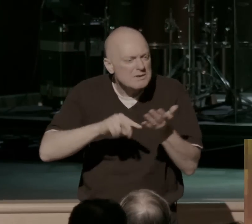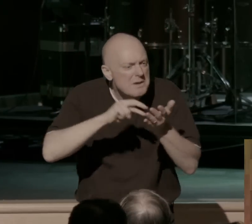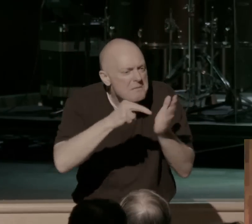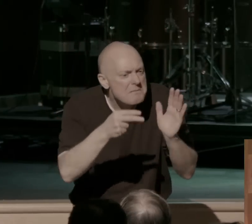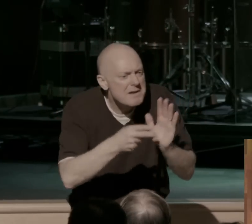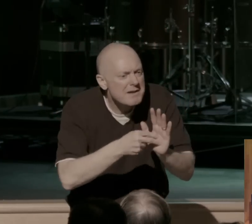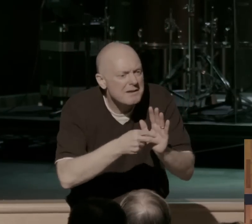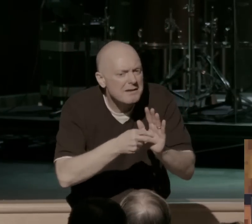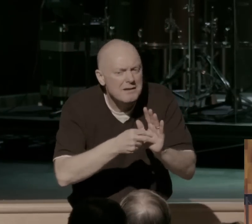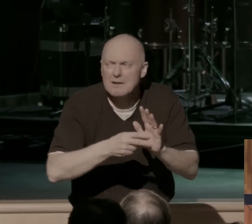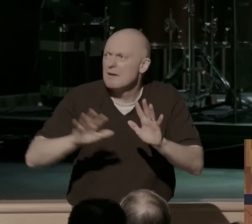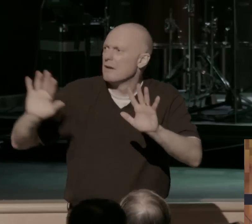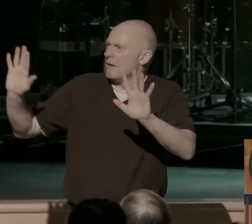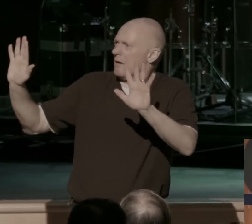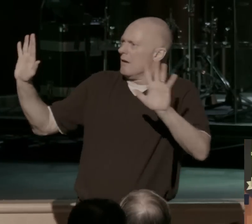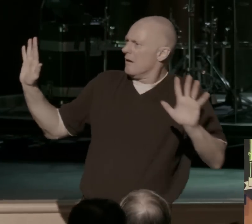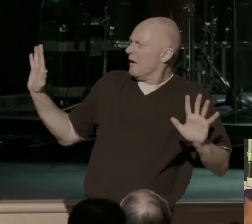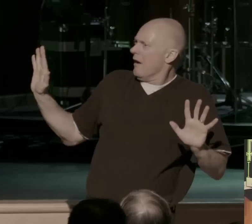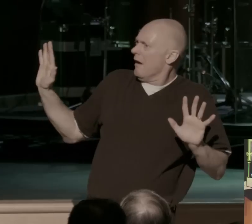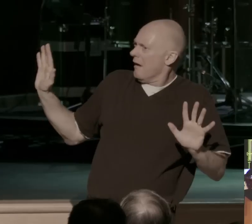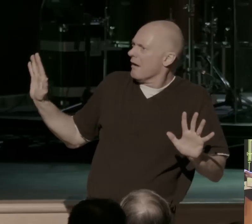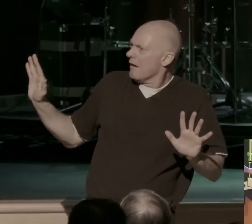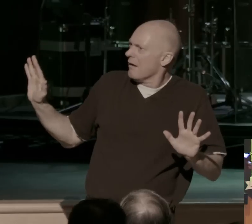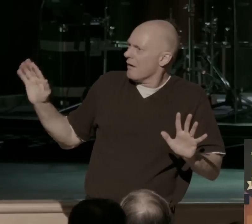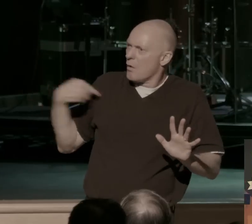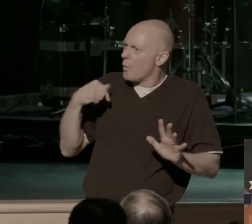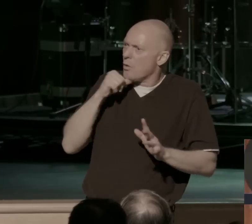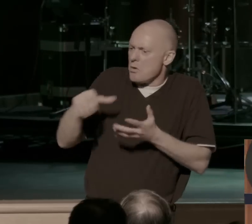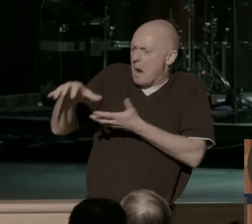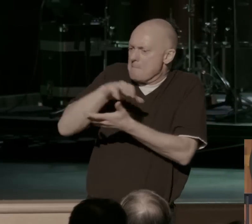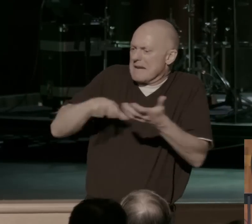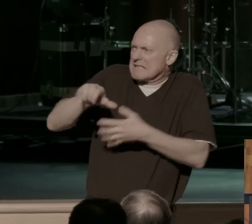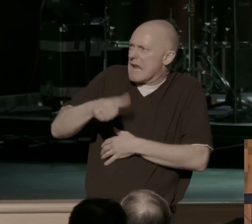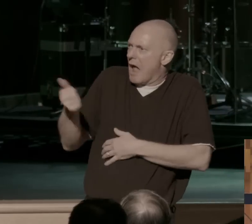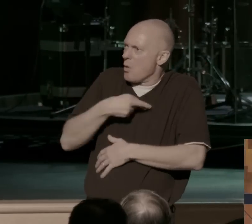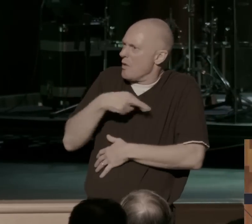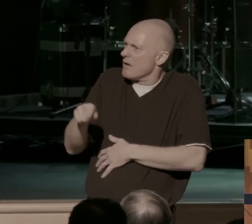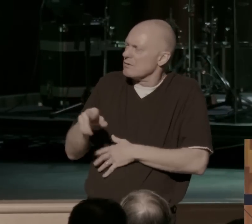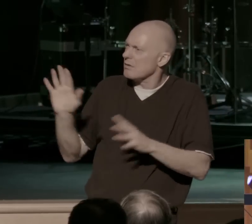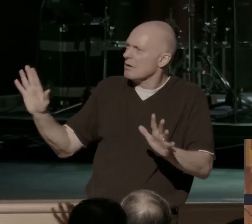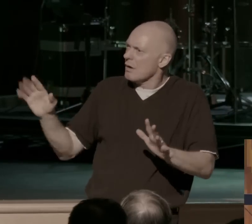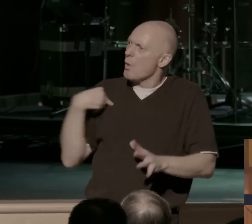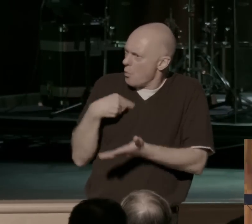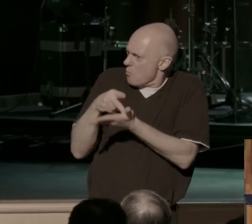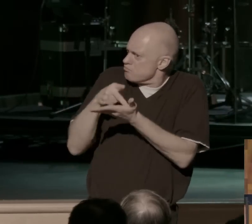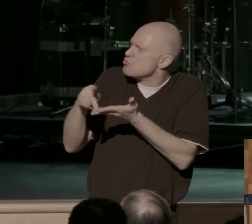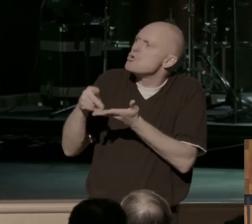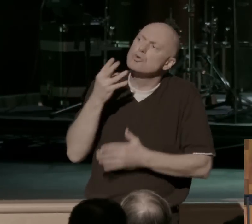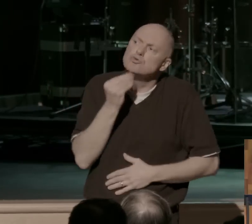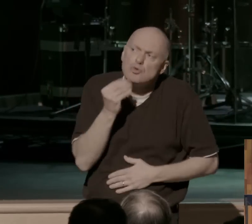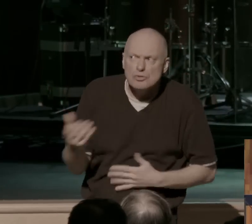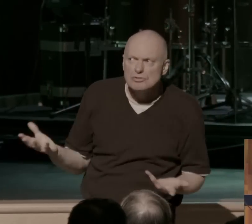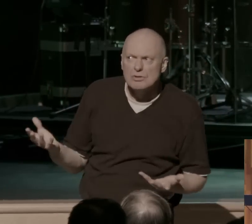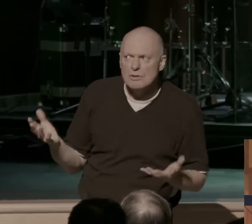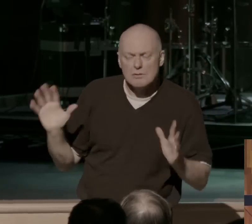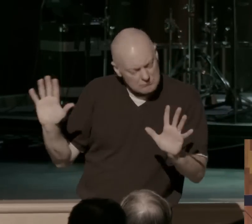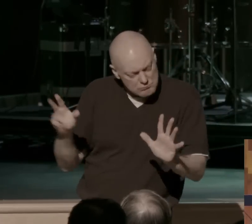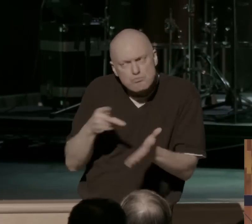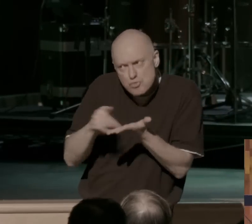They say, hey, hey, hey. We're not illegitimate children. We haven't mixed in other religions in here. Like, we're pure Jews, man. We got this going on. We've got it figured